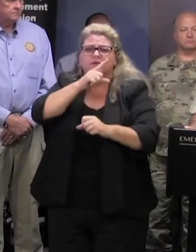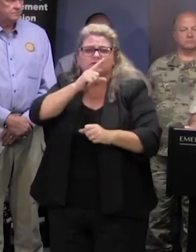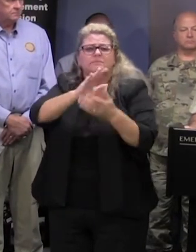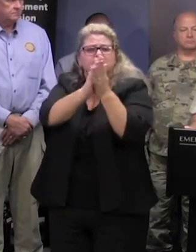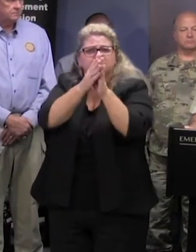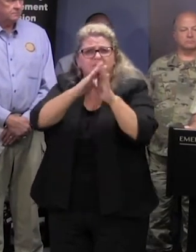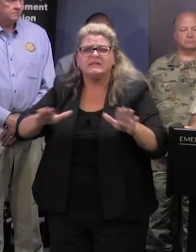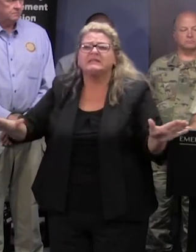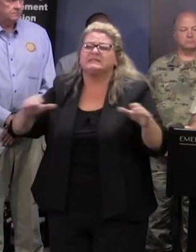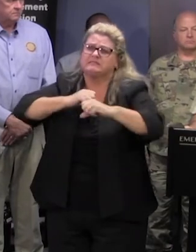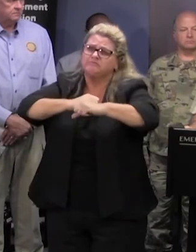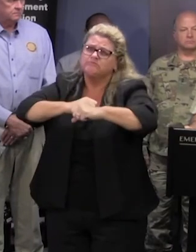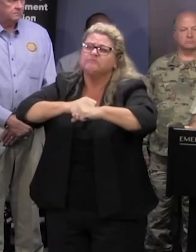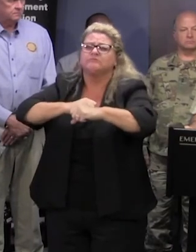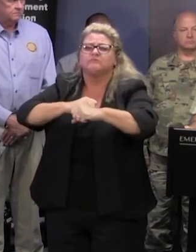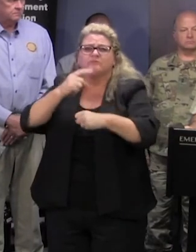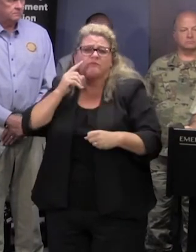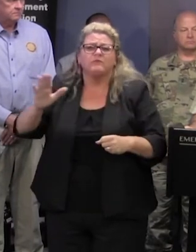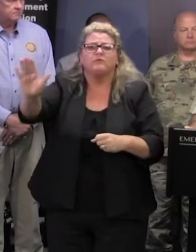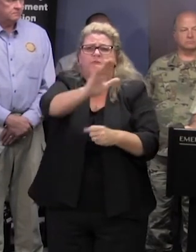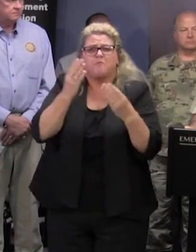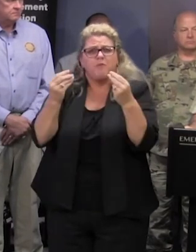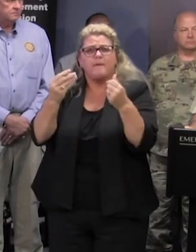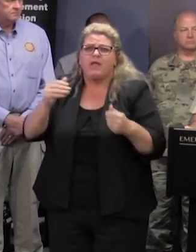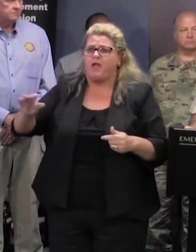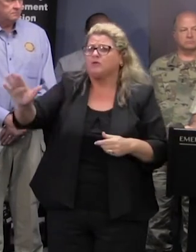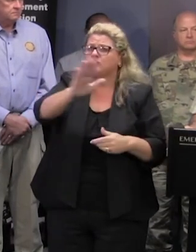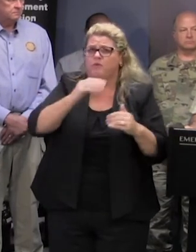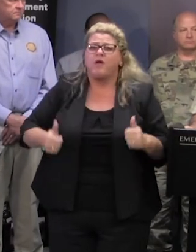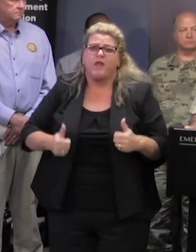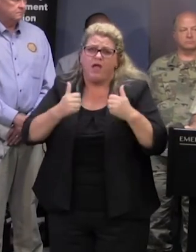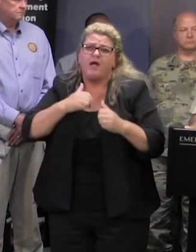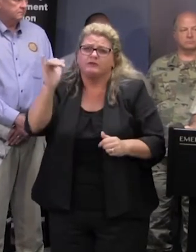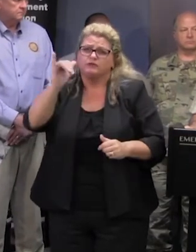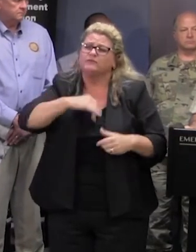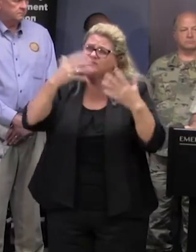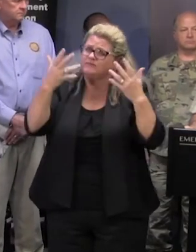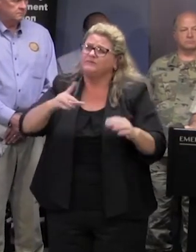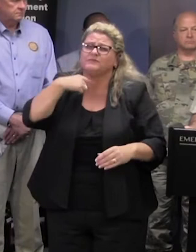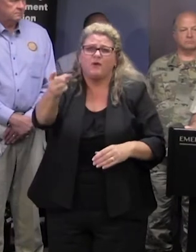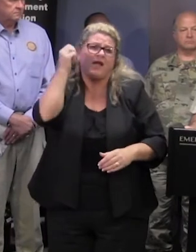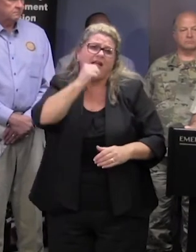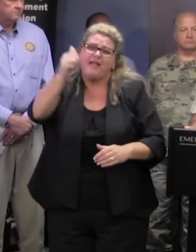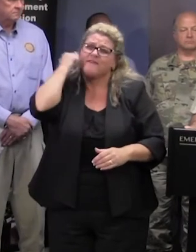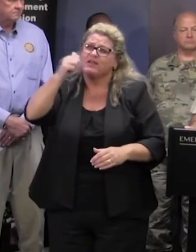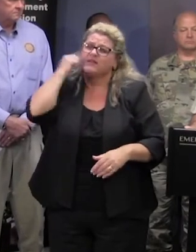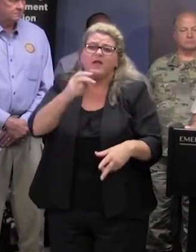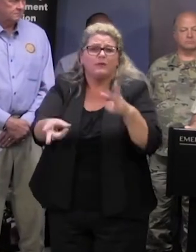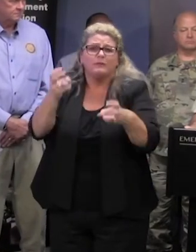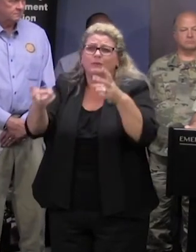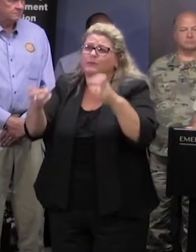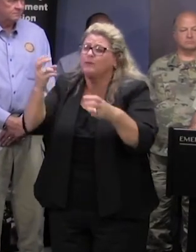but we are also there to protect people's property and their lives again as i've said each day lawlessness will not be